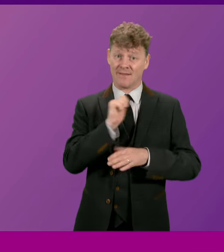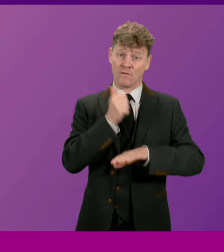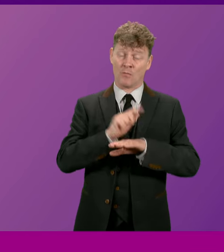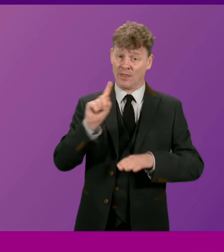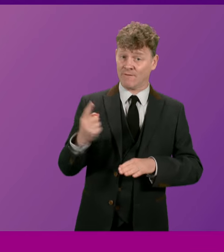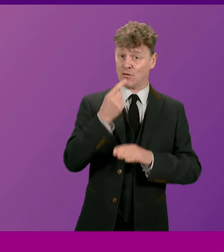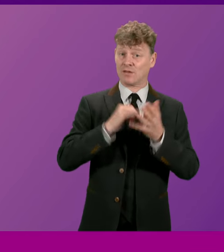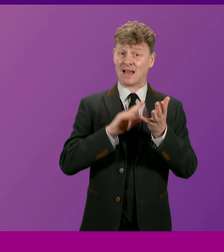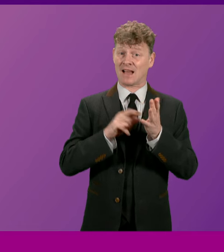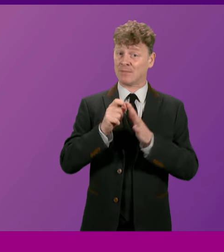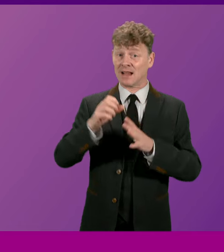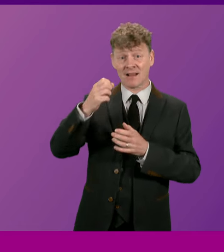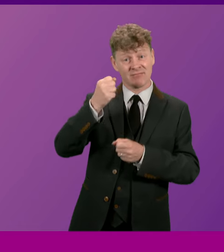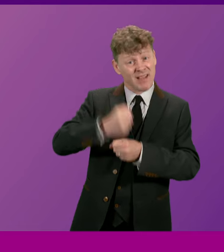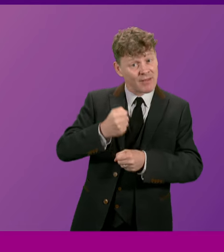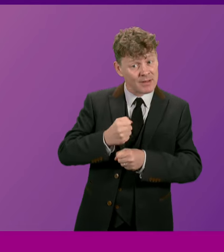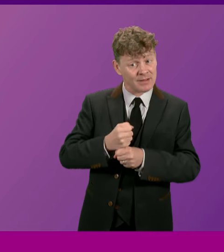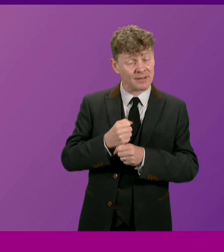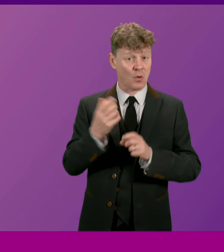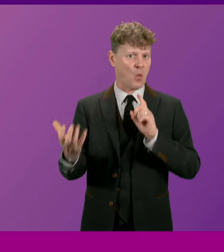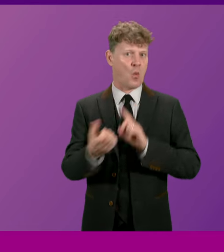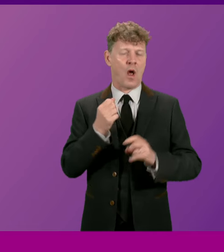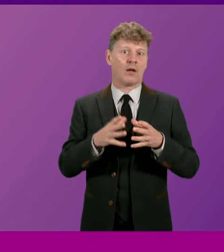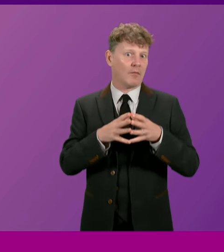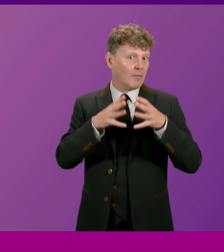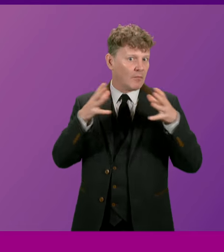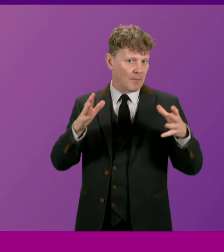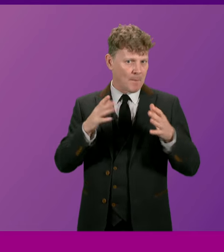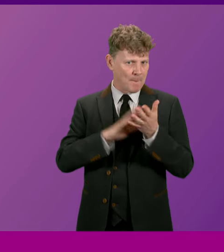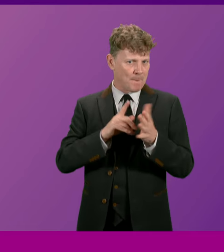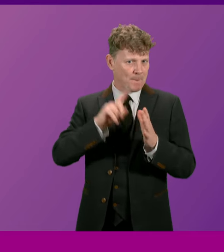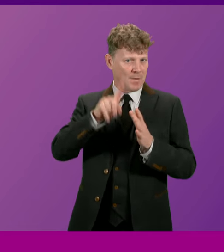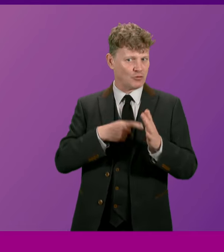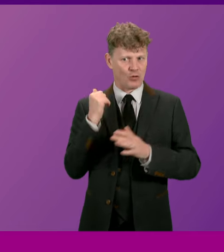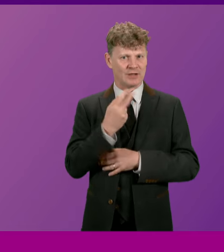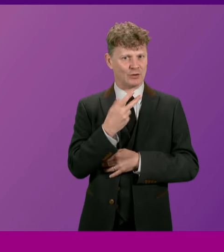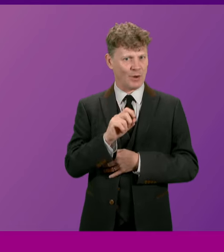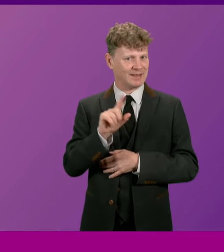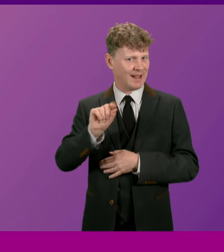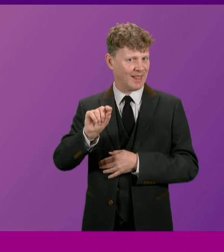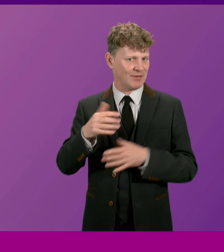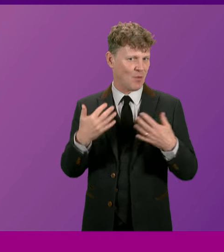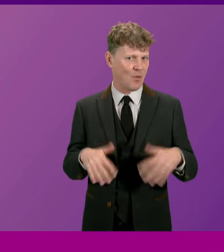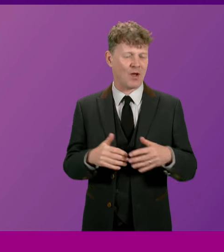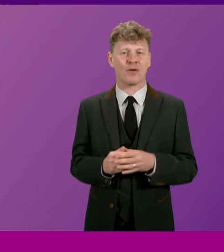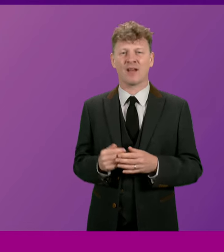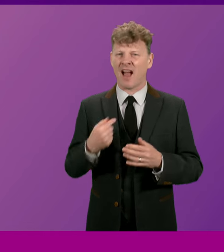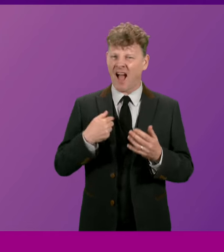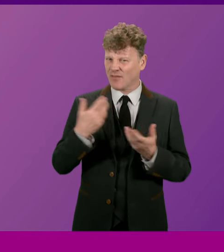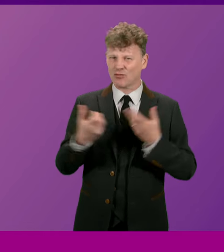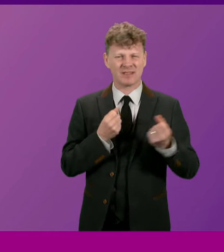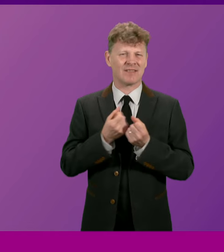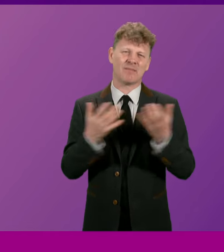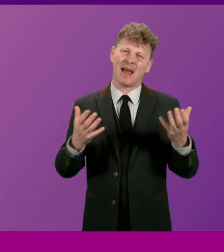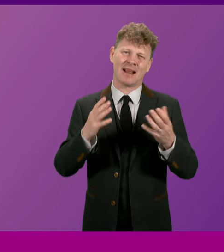SNP government and for winning a remarkable overall majority in 2011. I have received messages